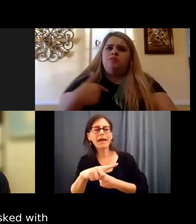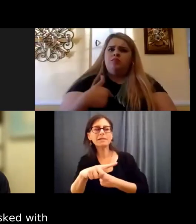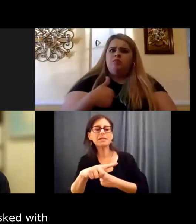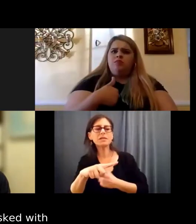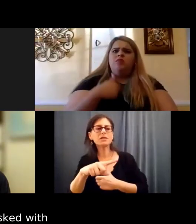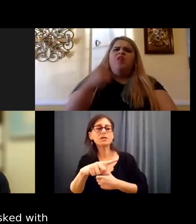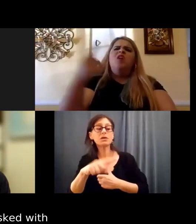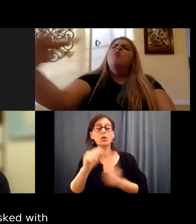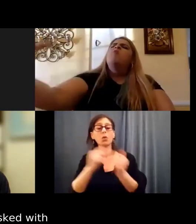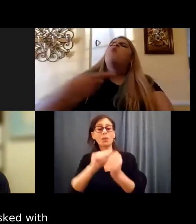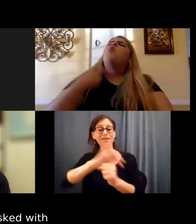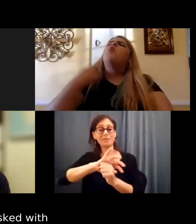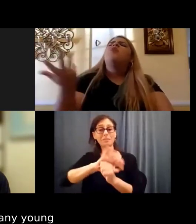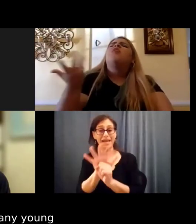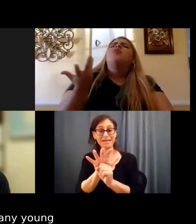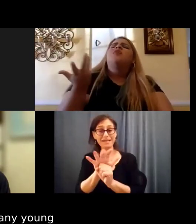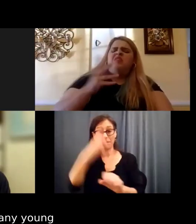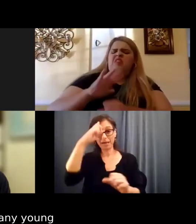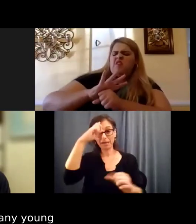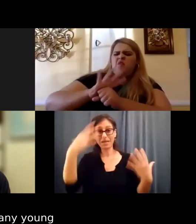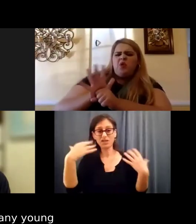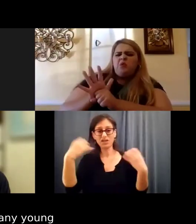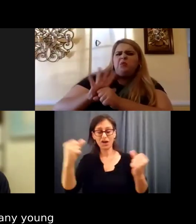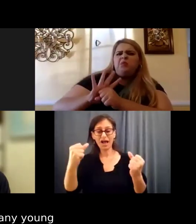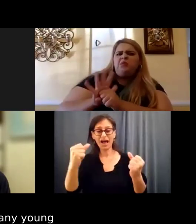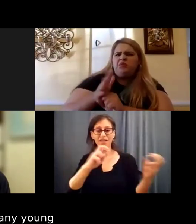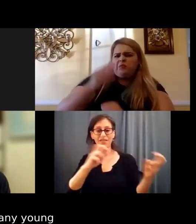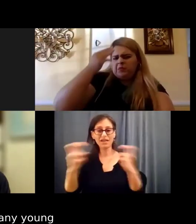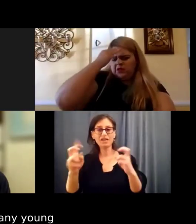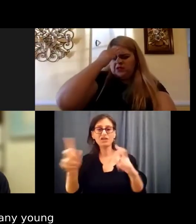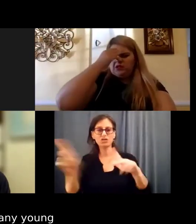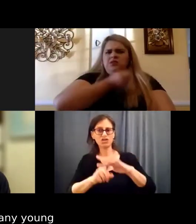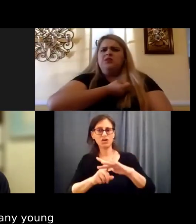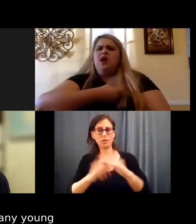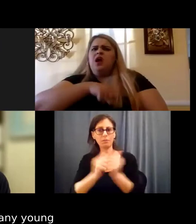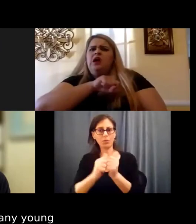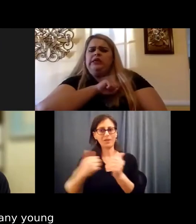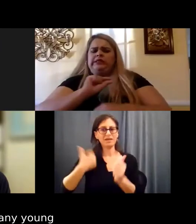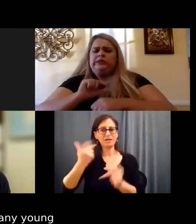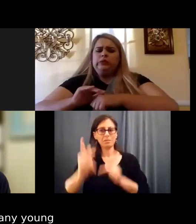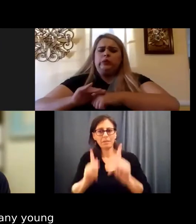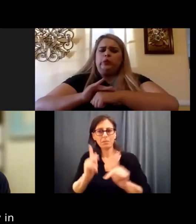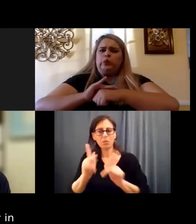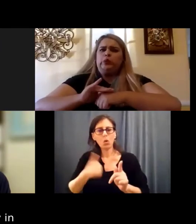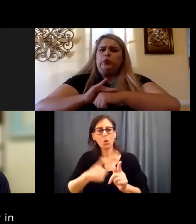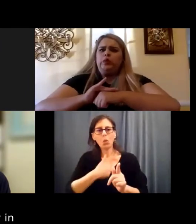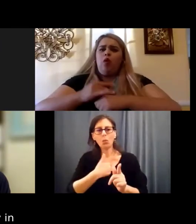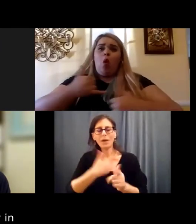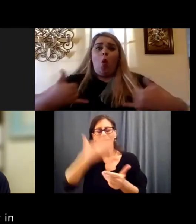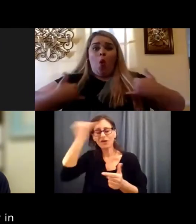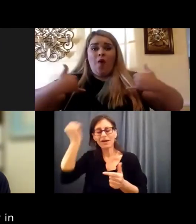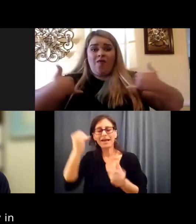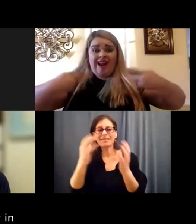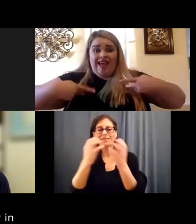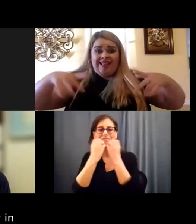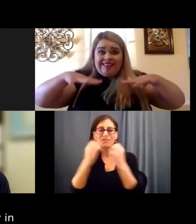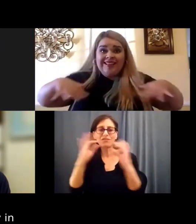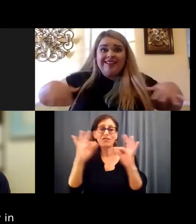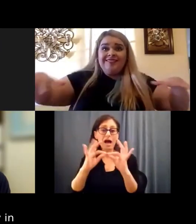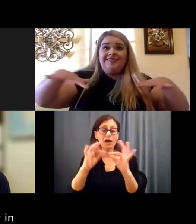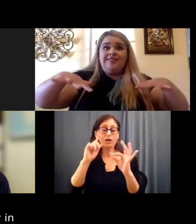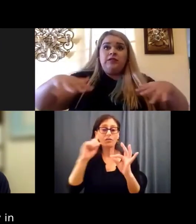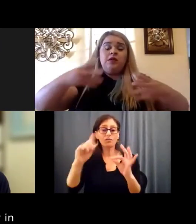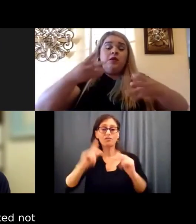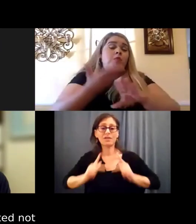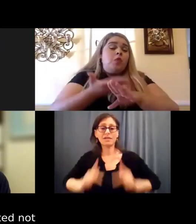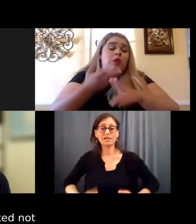with the pandemic, mental health issues have surfaced among many young people and we forget the value of physical activity and helping folks deal with